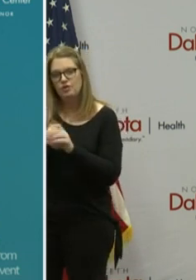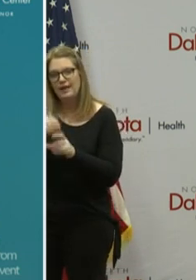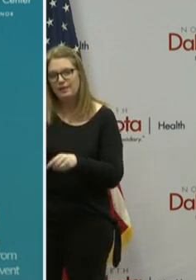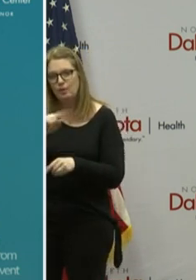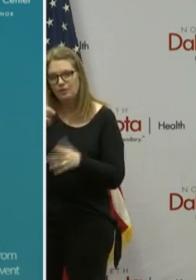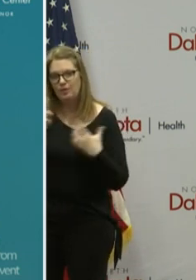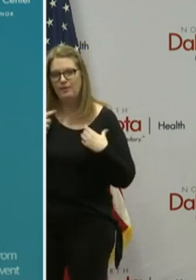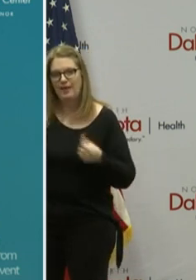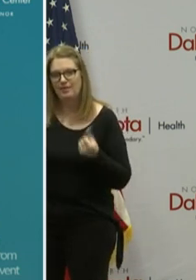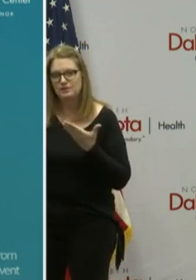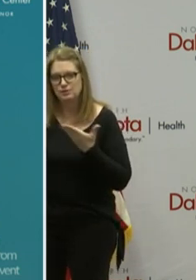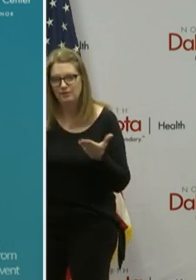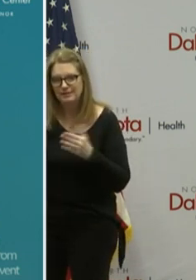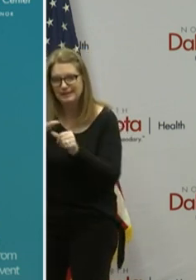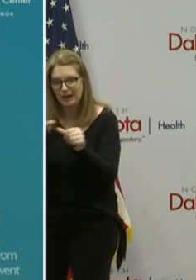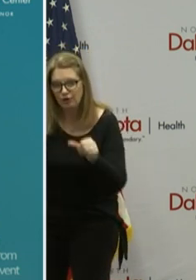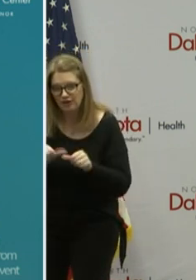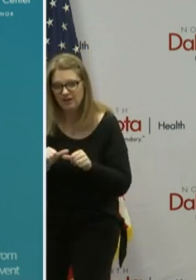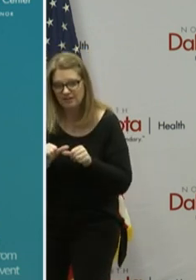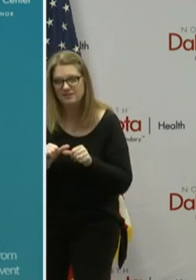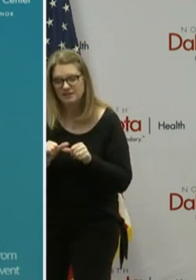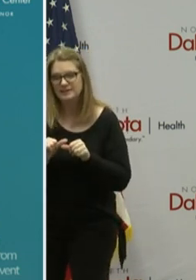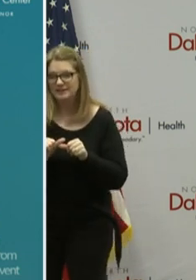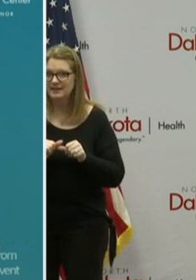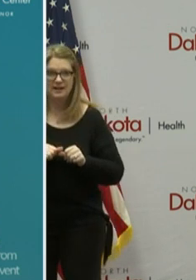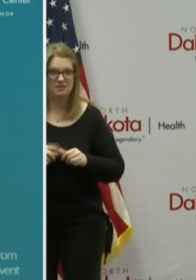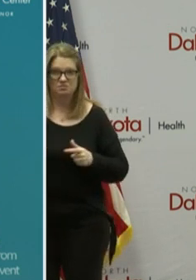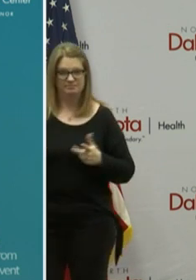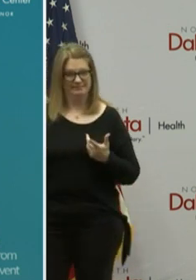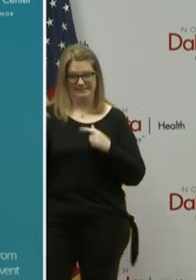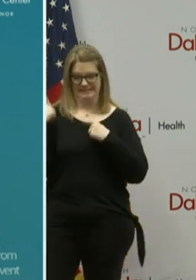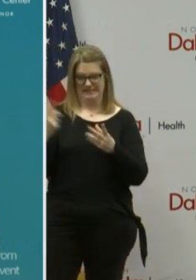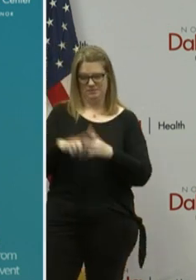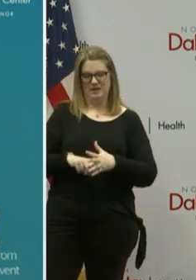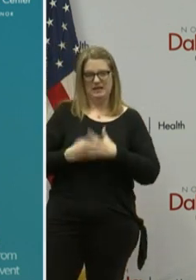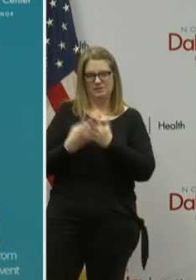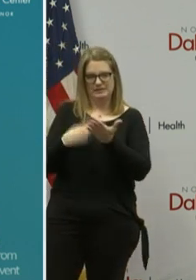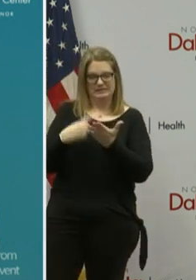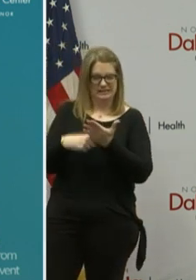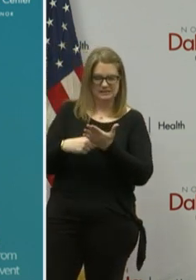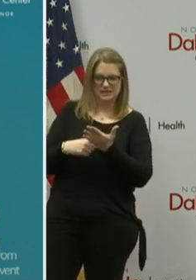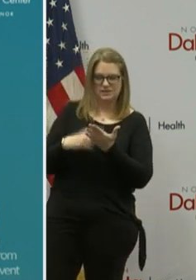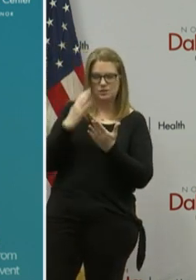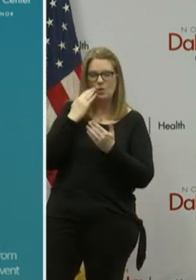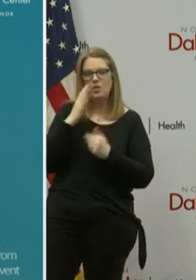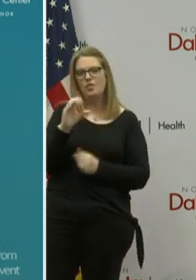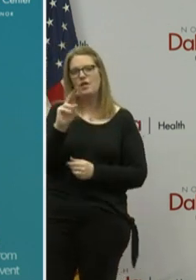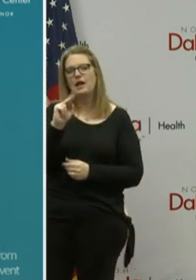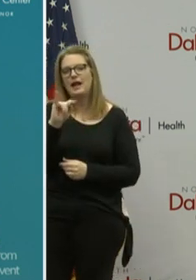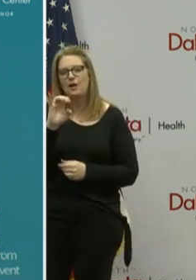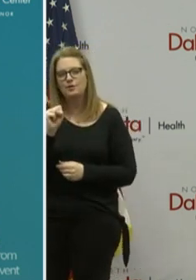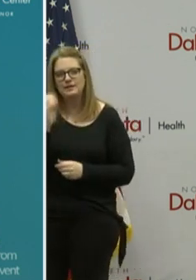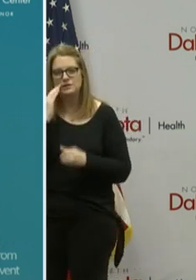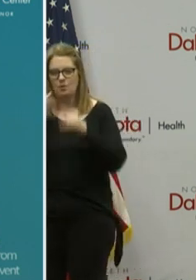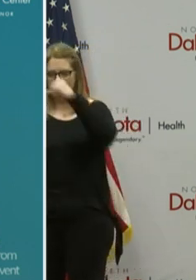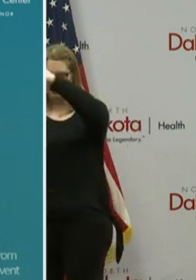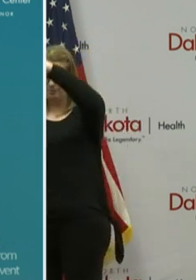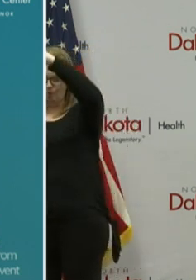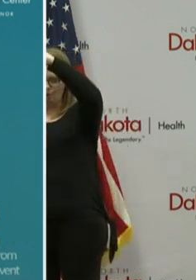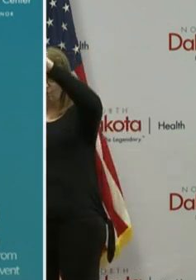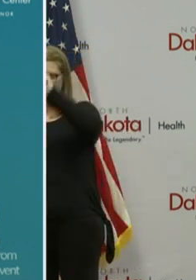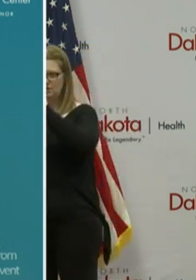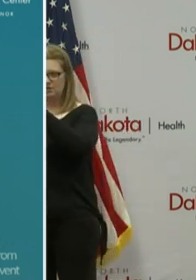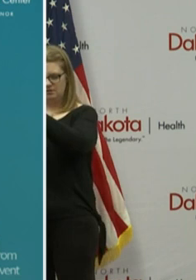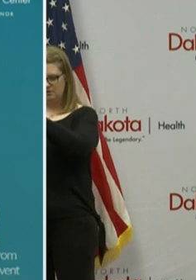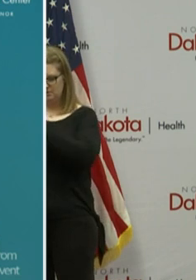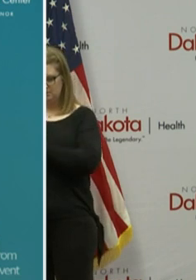as we've been saying from the get-go on this whole thing that we're going to be taking a look at the counties that border and are part of